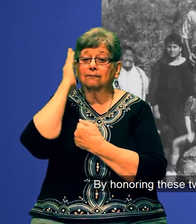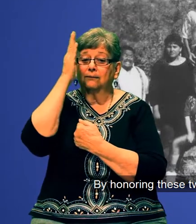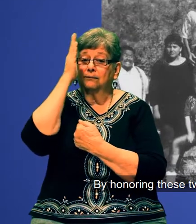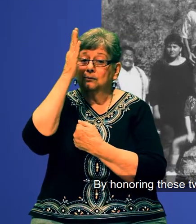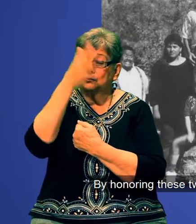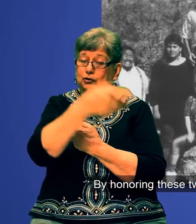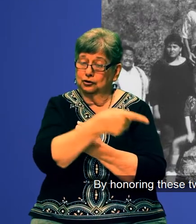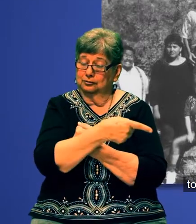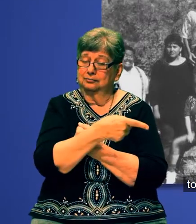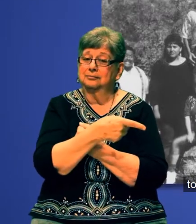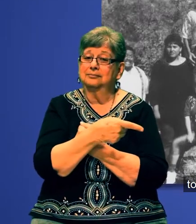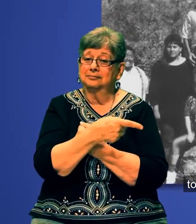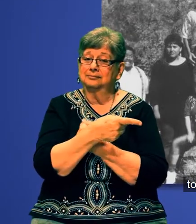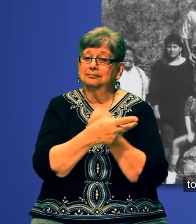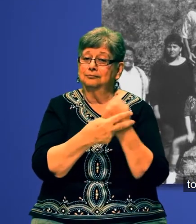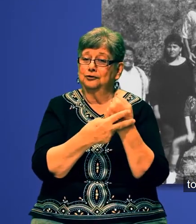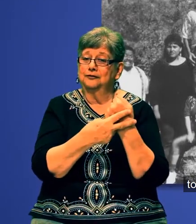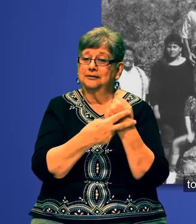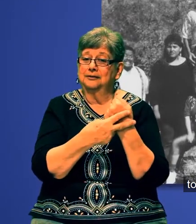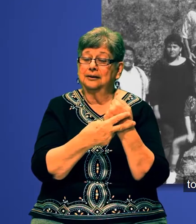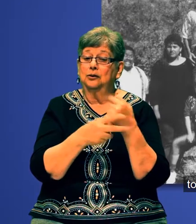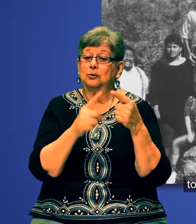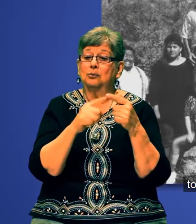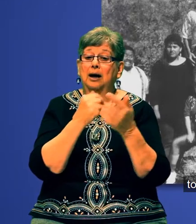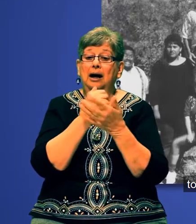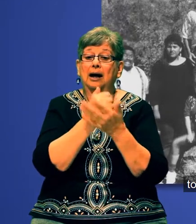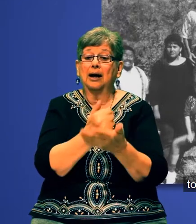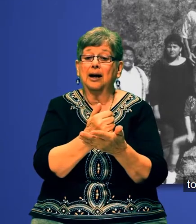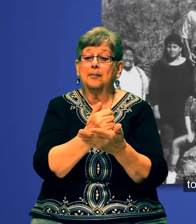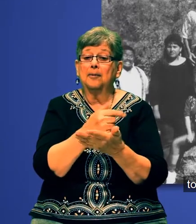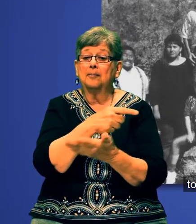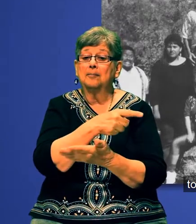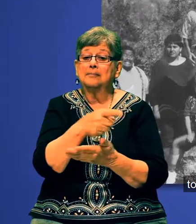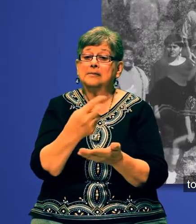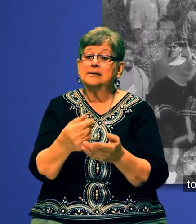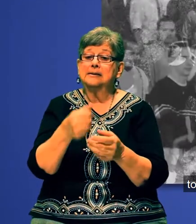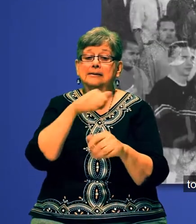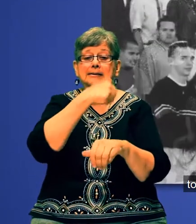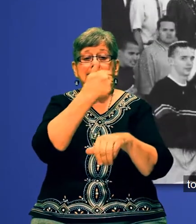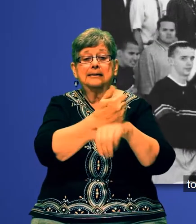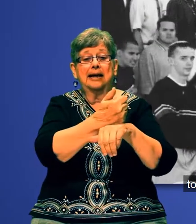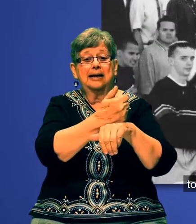to help them stand up to the test of time.